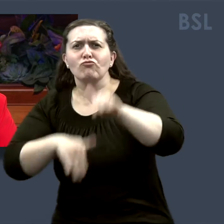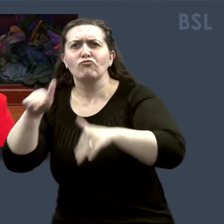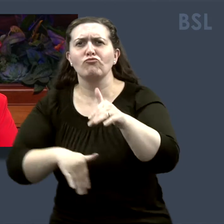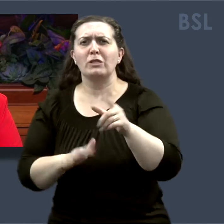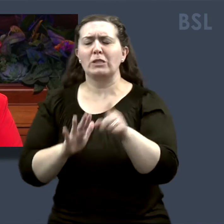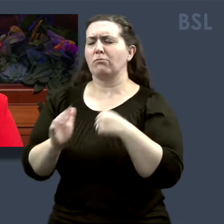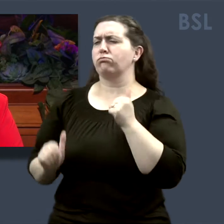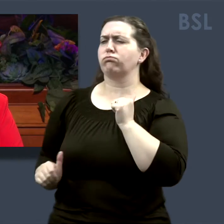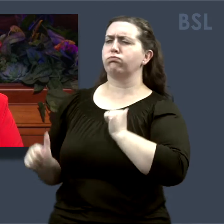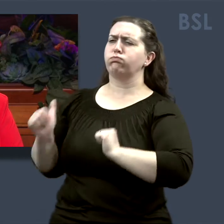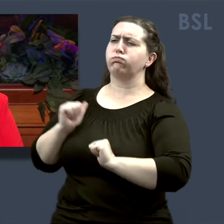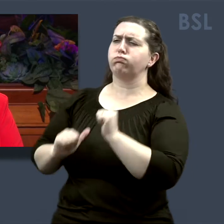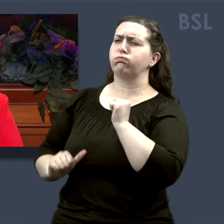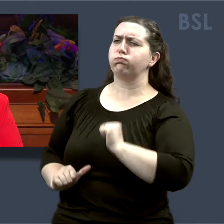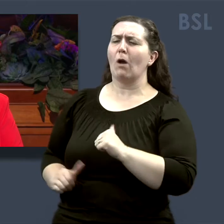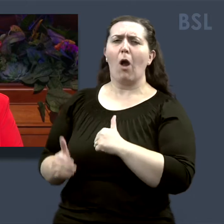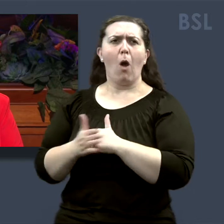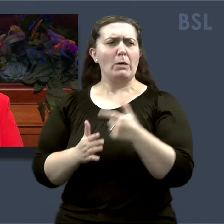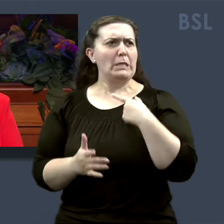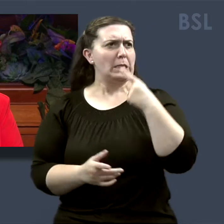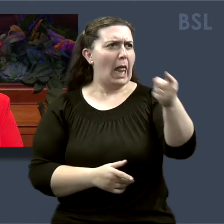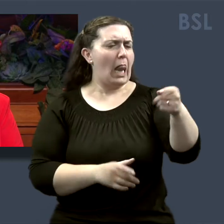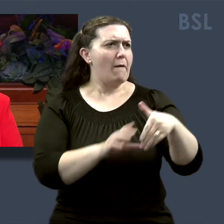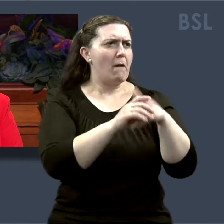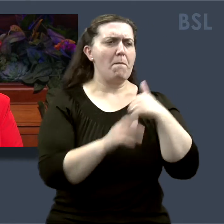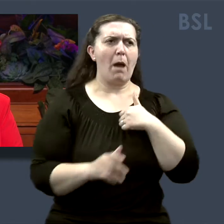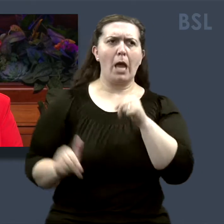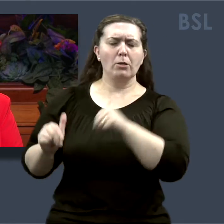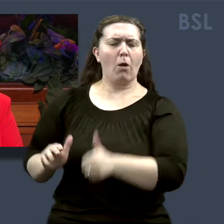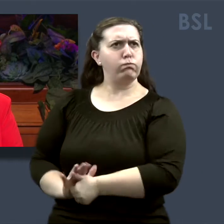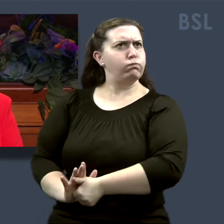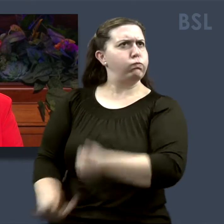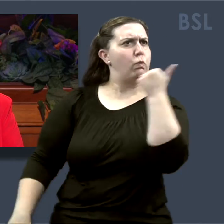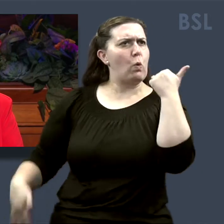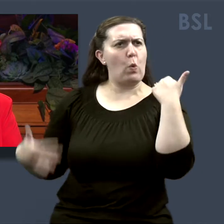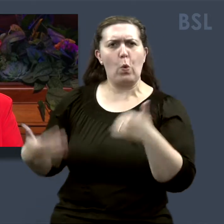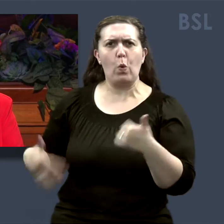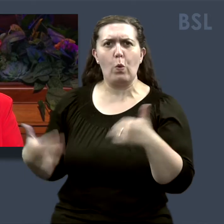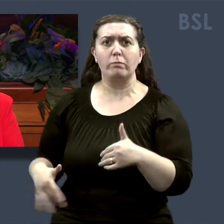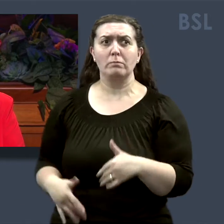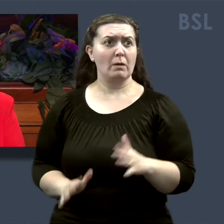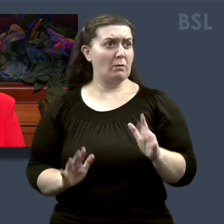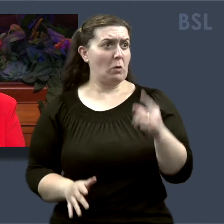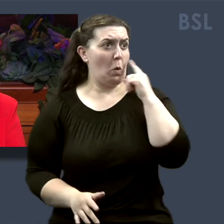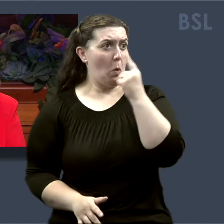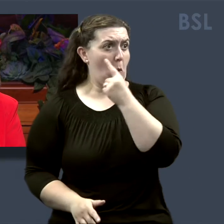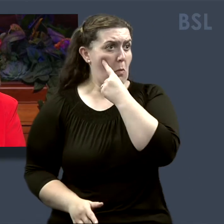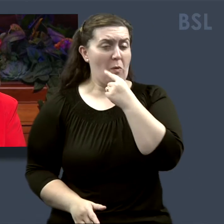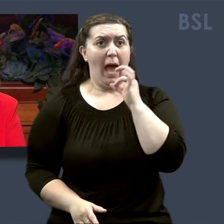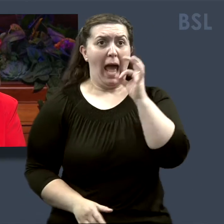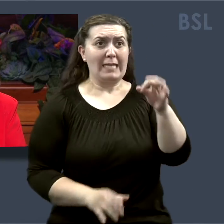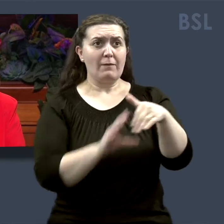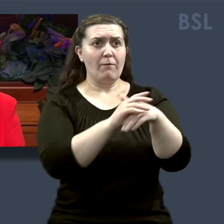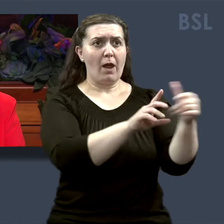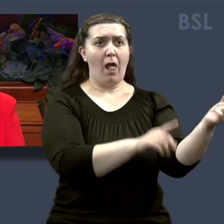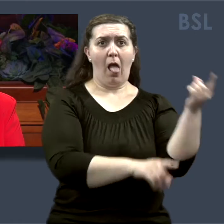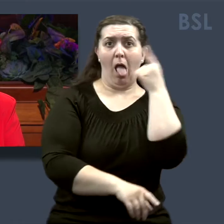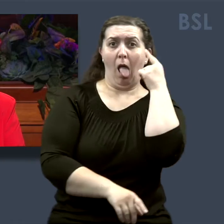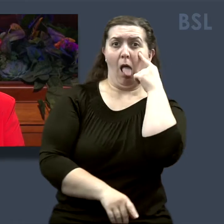so proud of Cassie and often bragged about what a skilled dog she was. To prove this, Jack invited some friends to watch